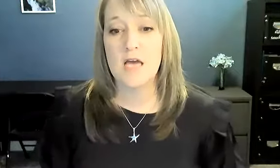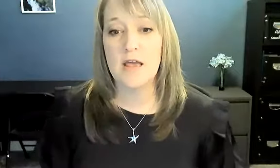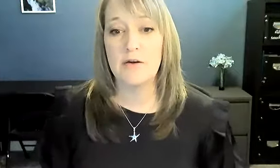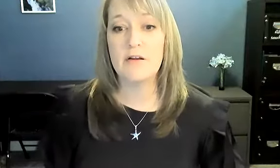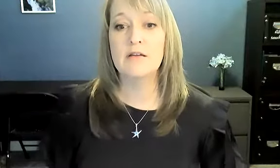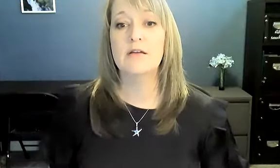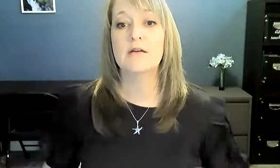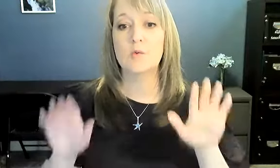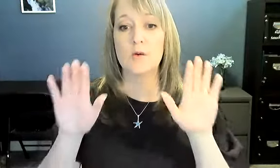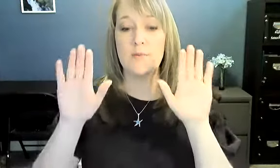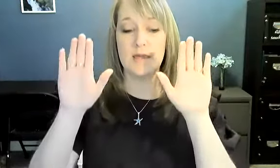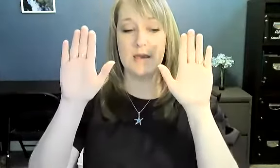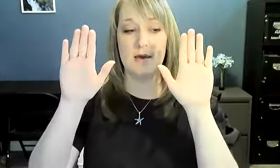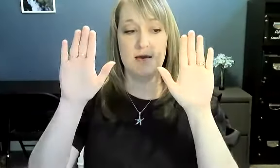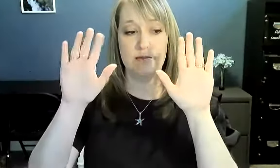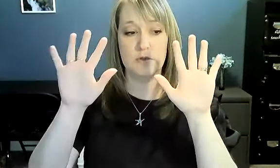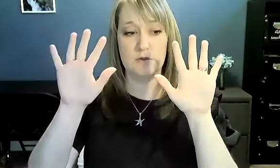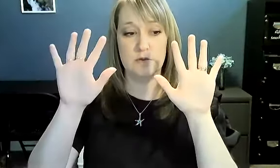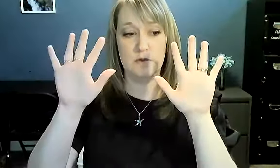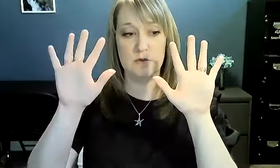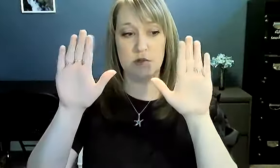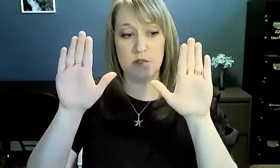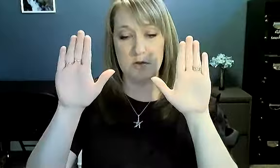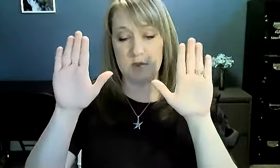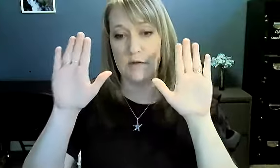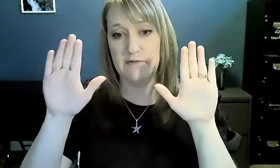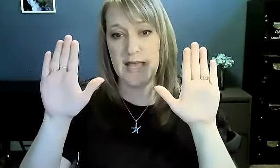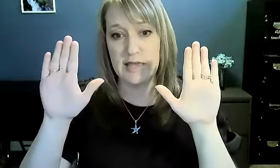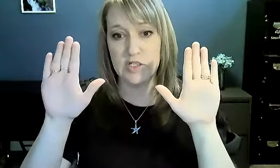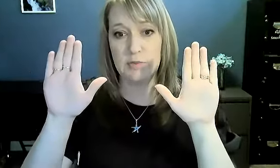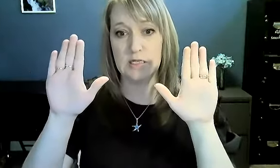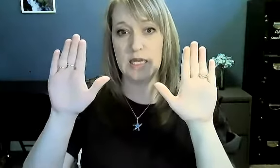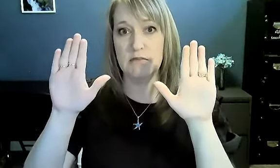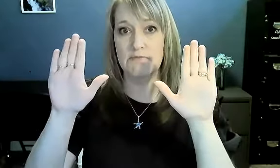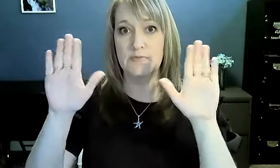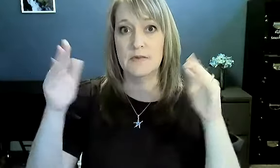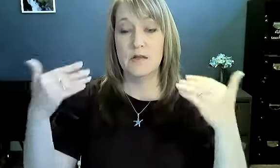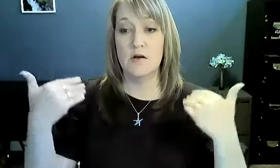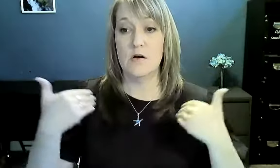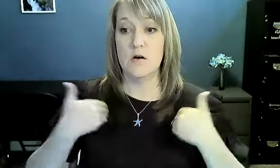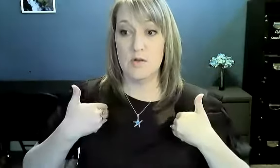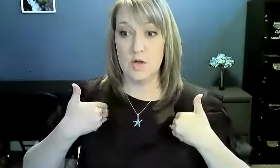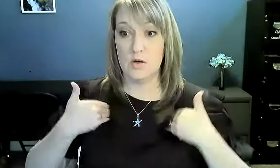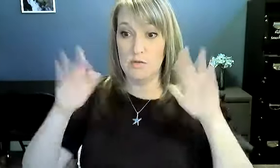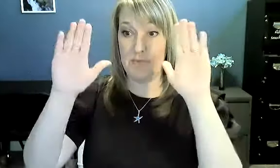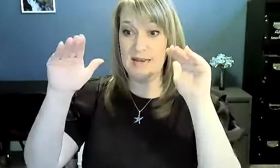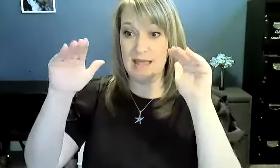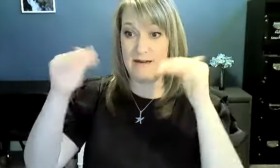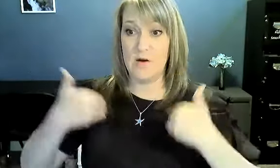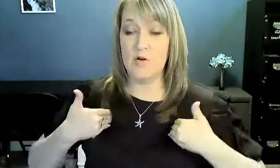Tired will be, um, closed, you know, a flat handshape here again. On, bent in half on